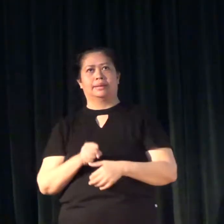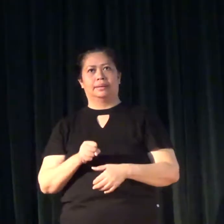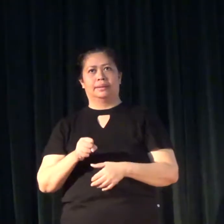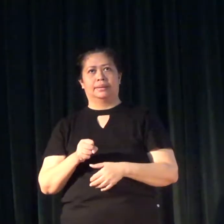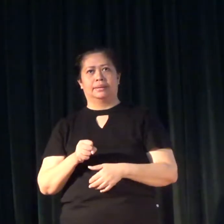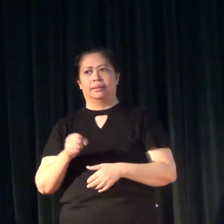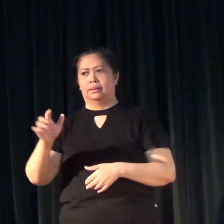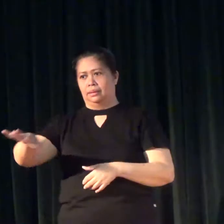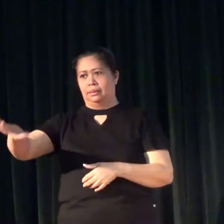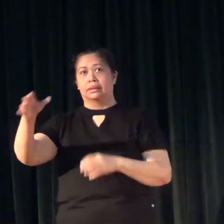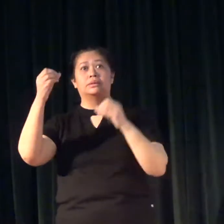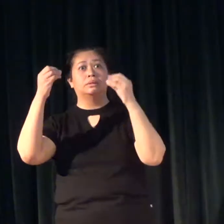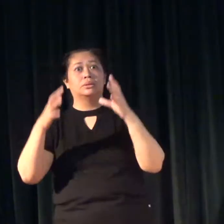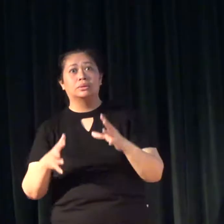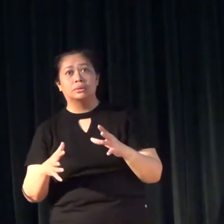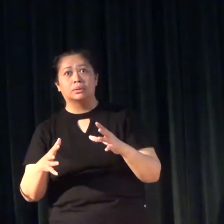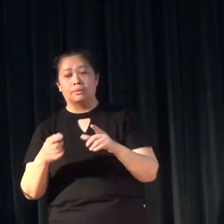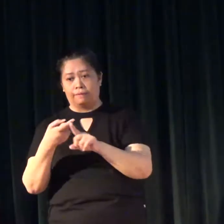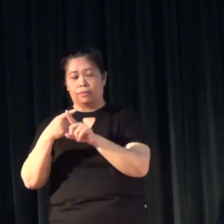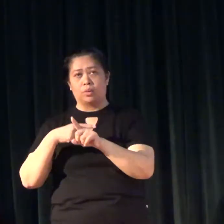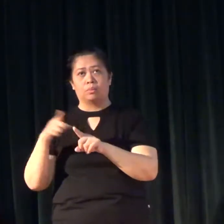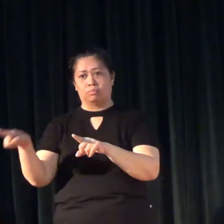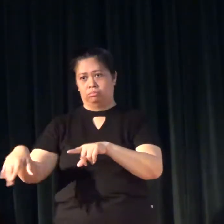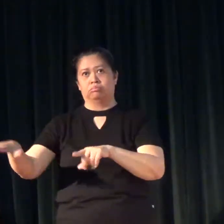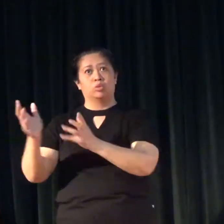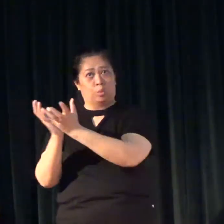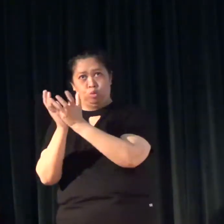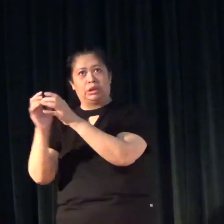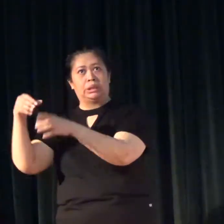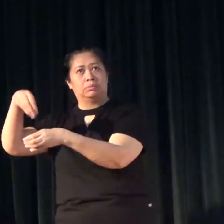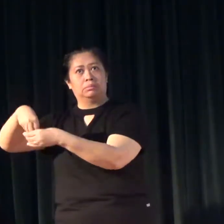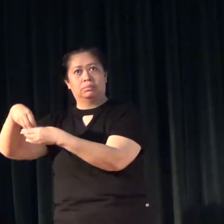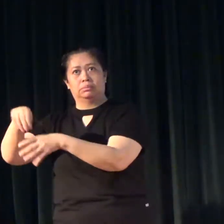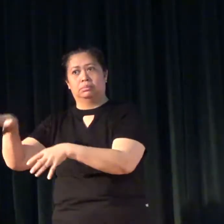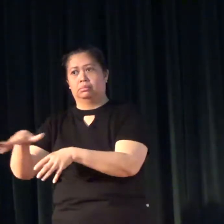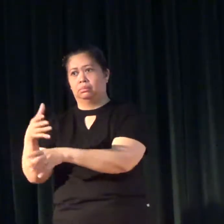of teachers coming from these communities.